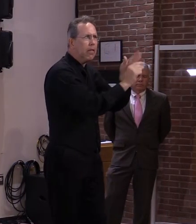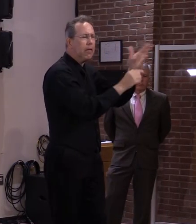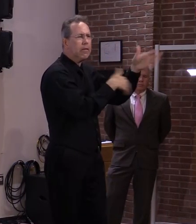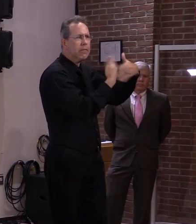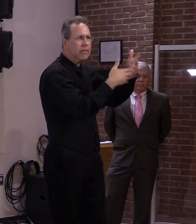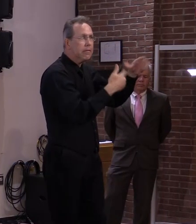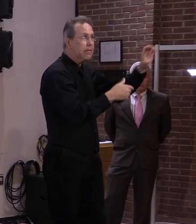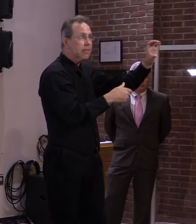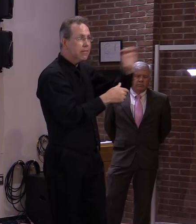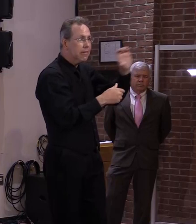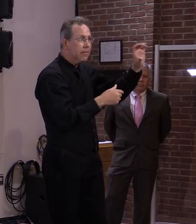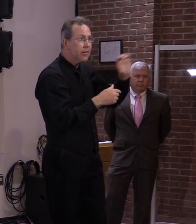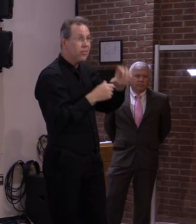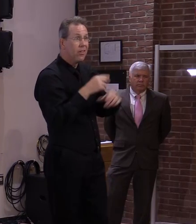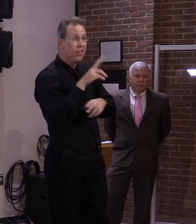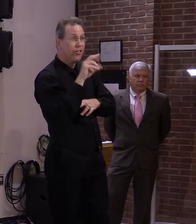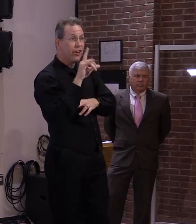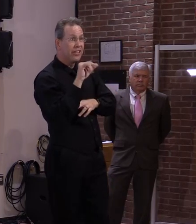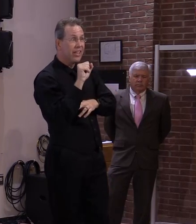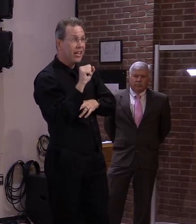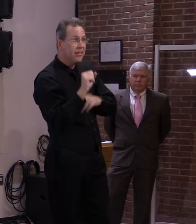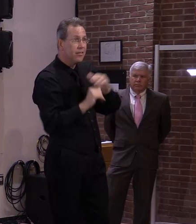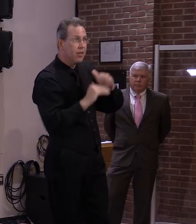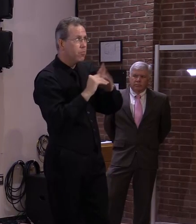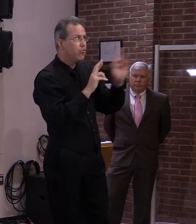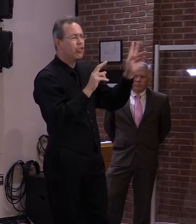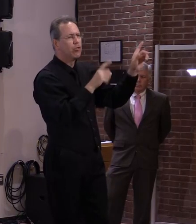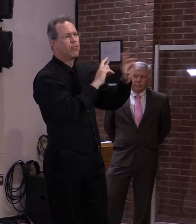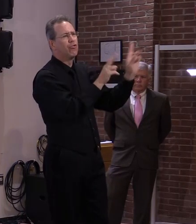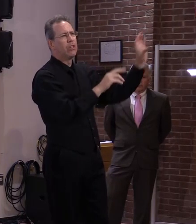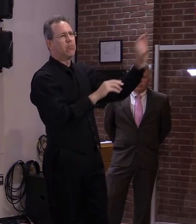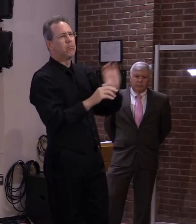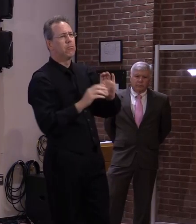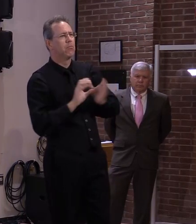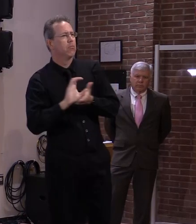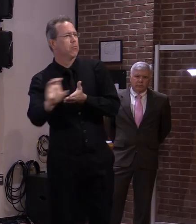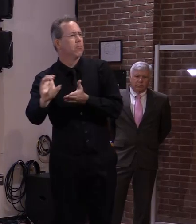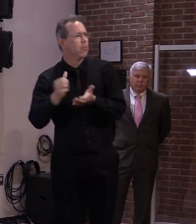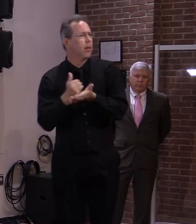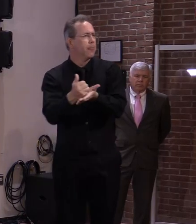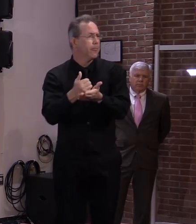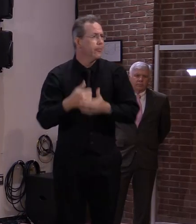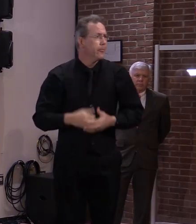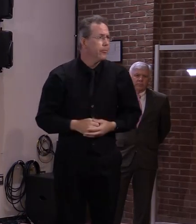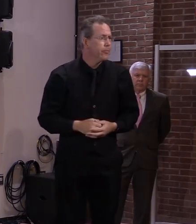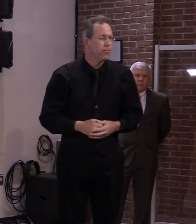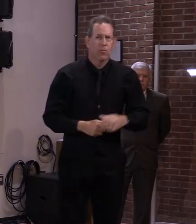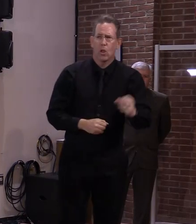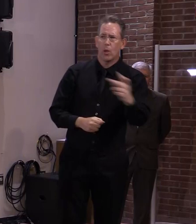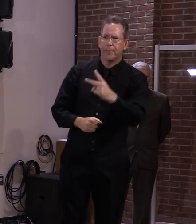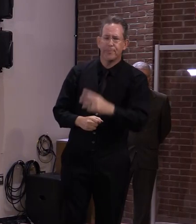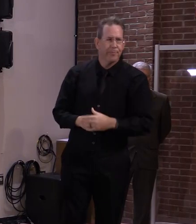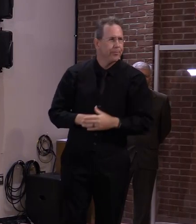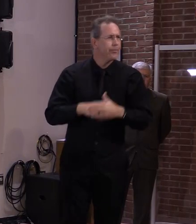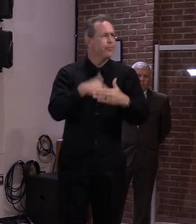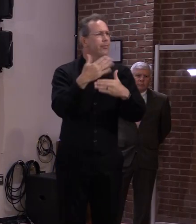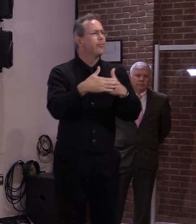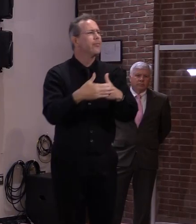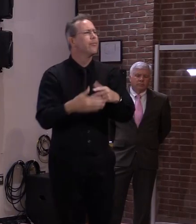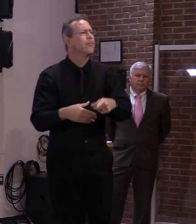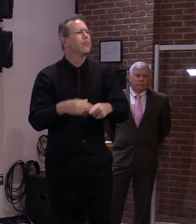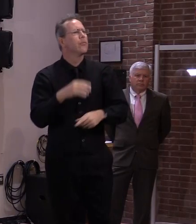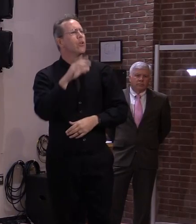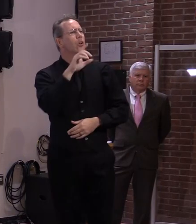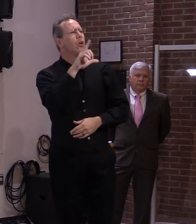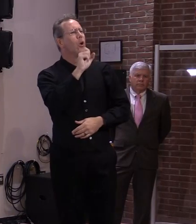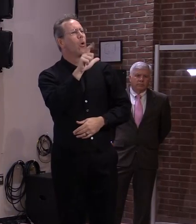that we'll be in good shape. Thanks. Julie Sherman, Local 22, Local 44. Hi, Governor.